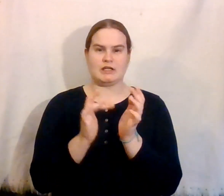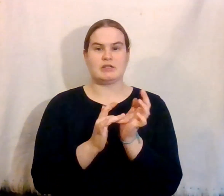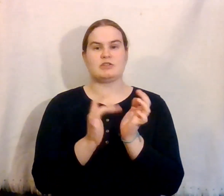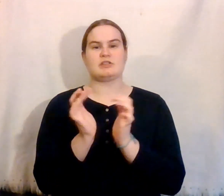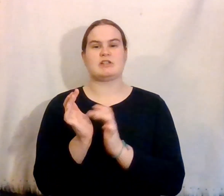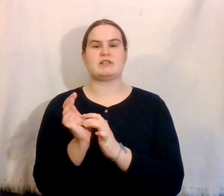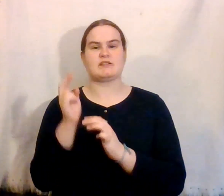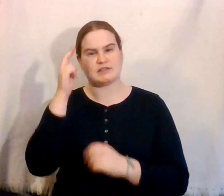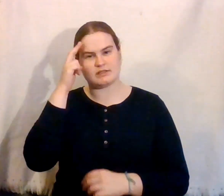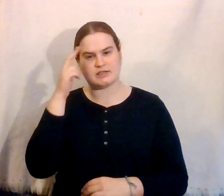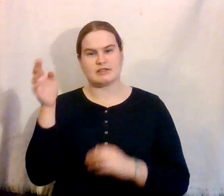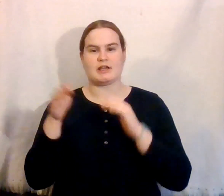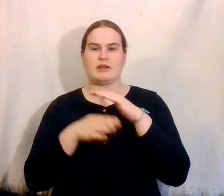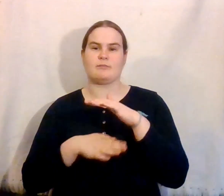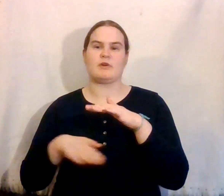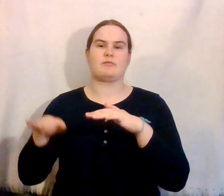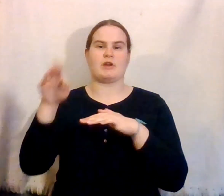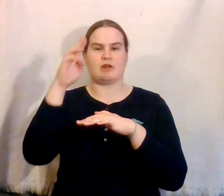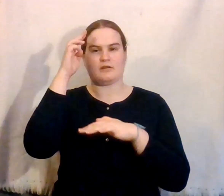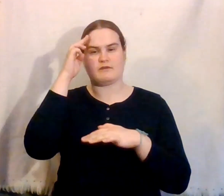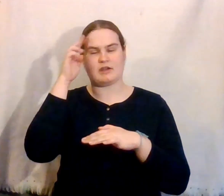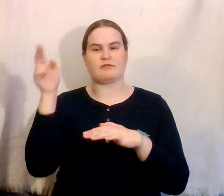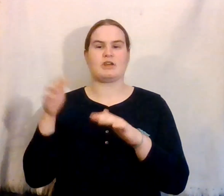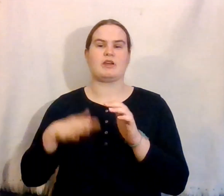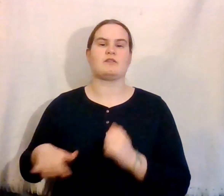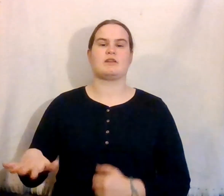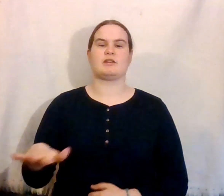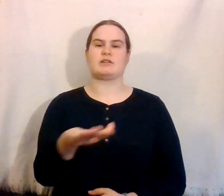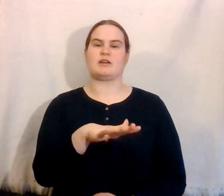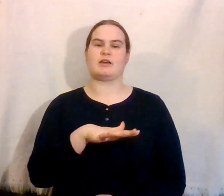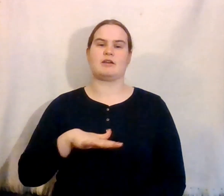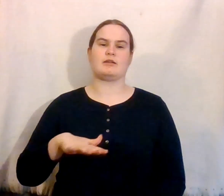Jesus, the name above every other name